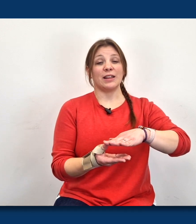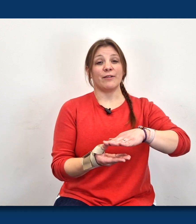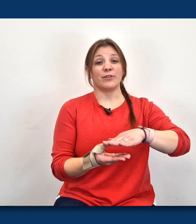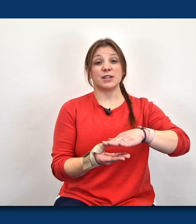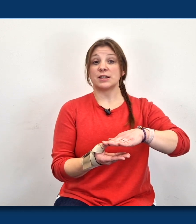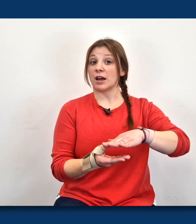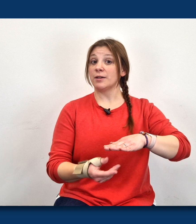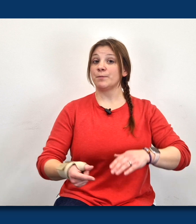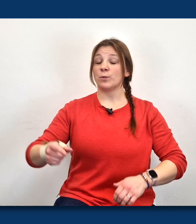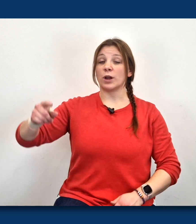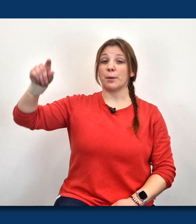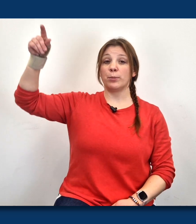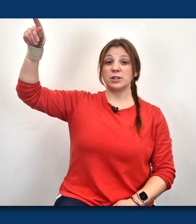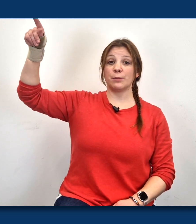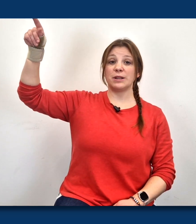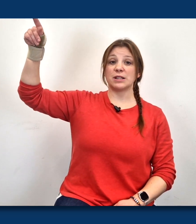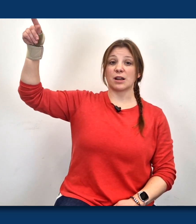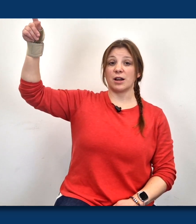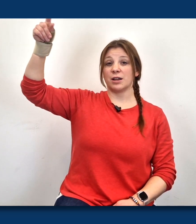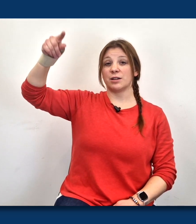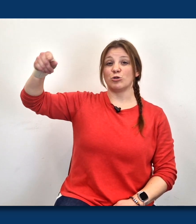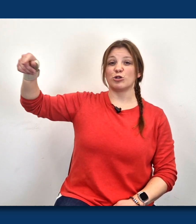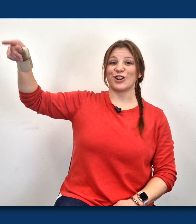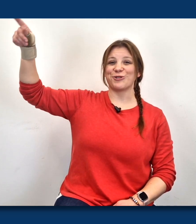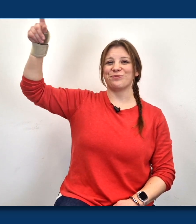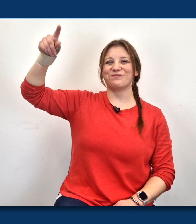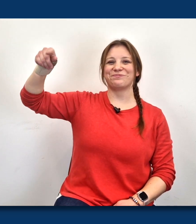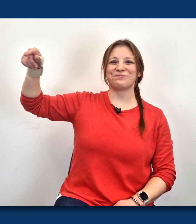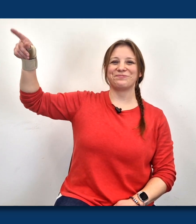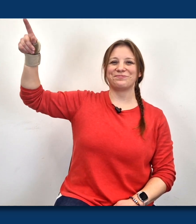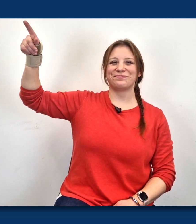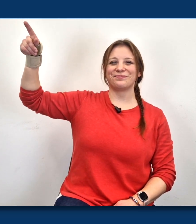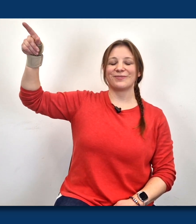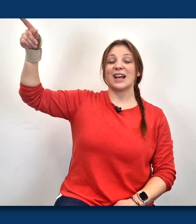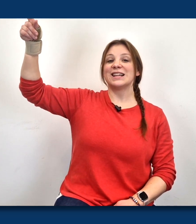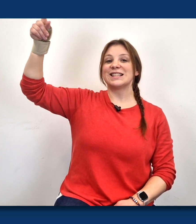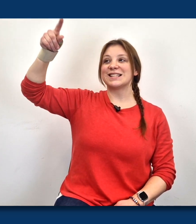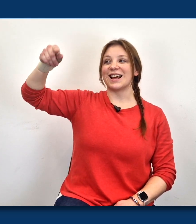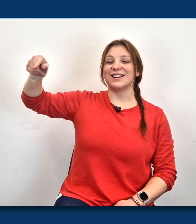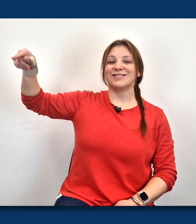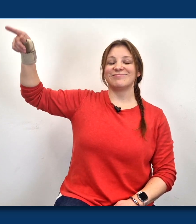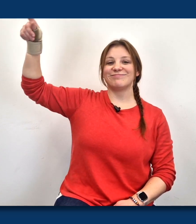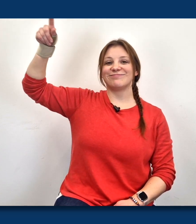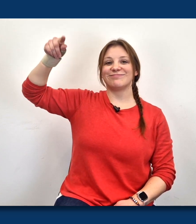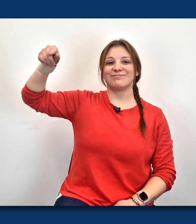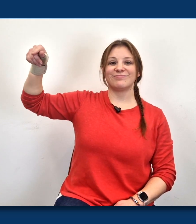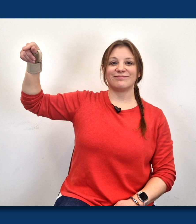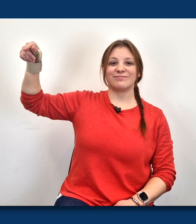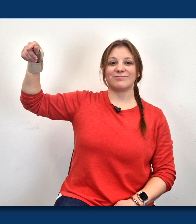And then for sun. We're going to point up in the sky and draw a circle. Sun.